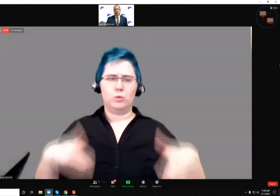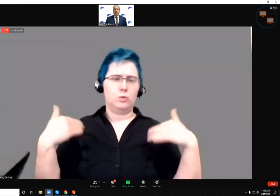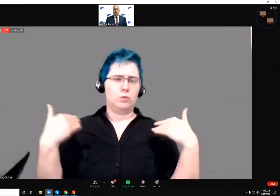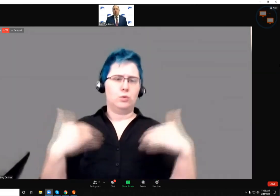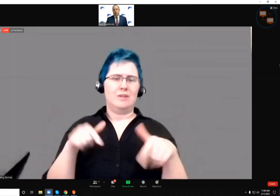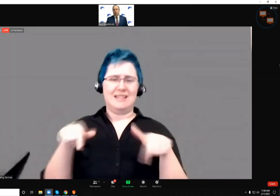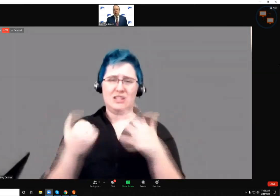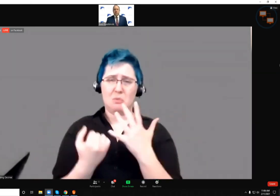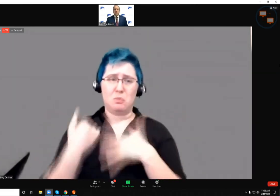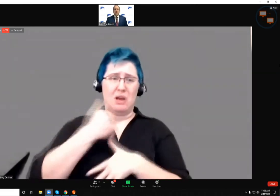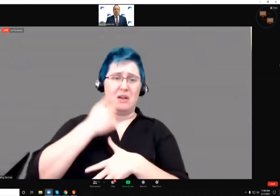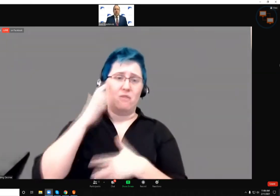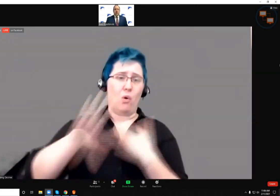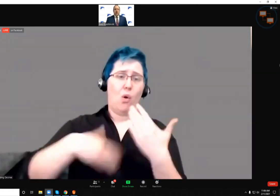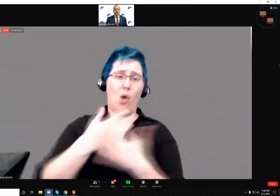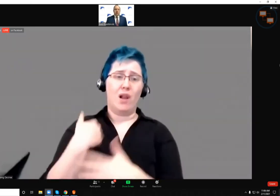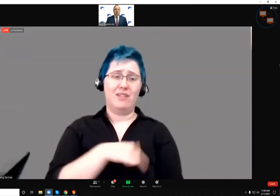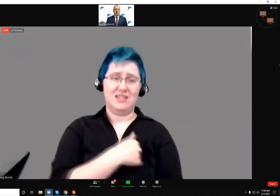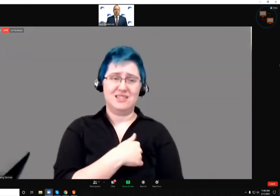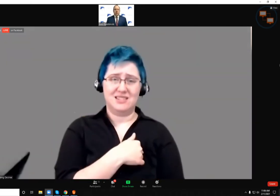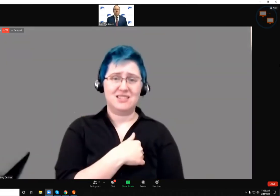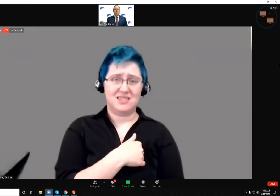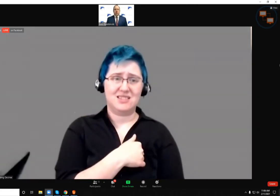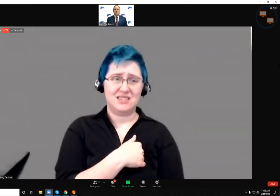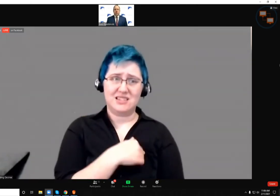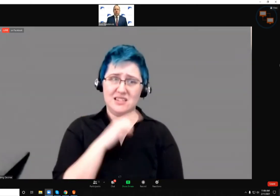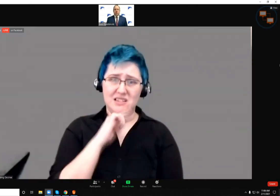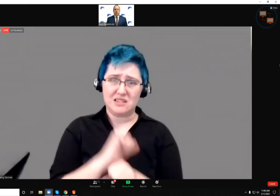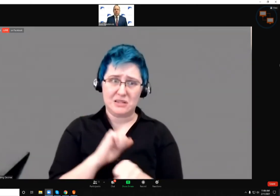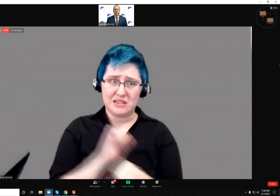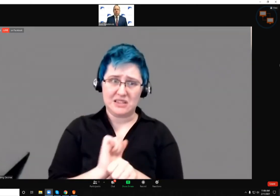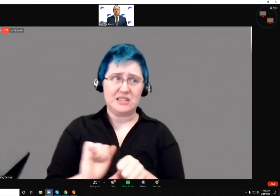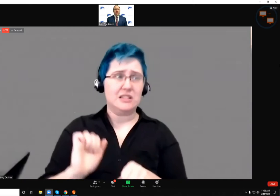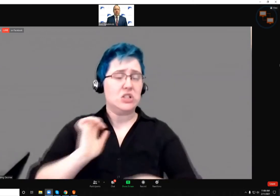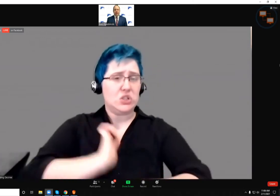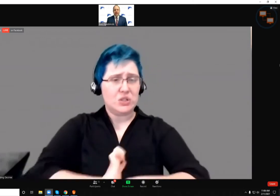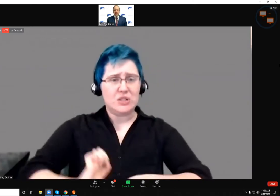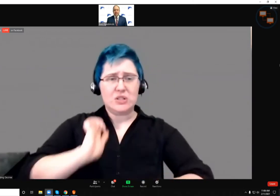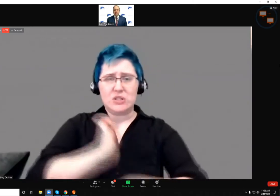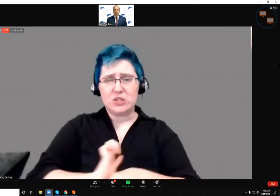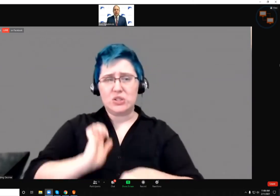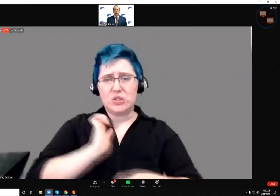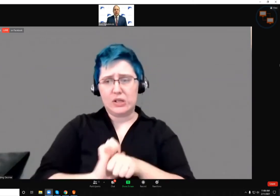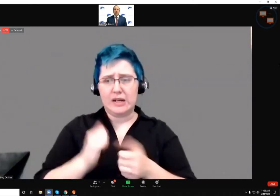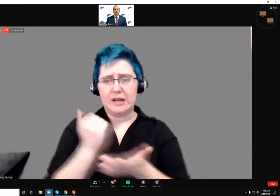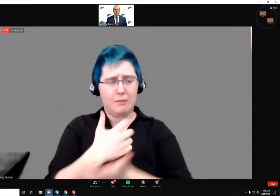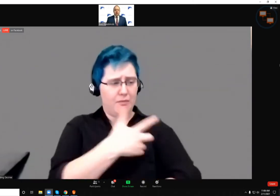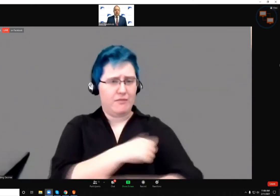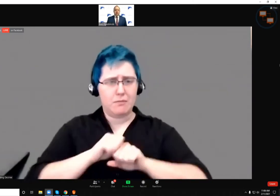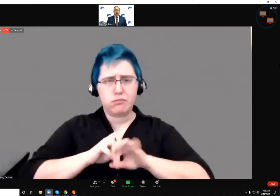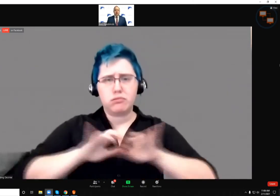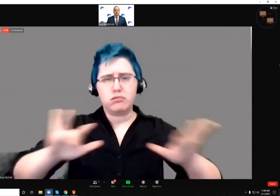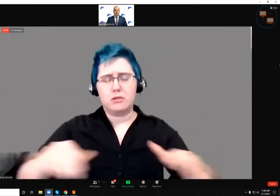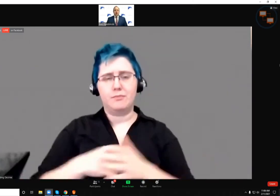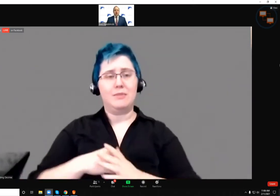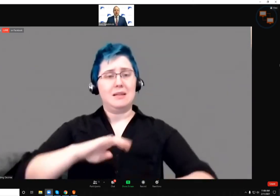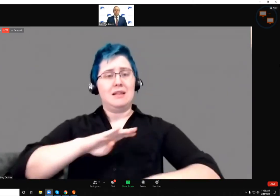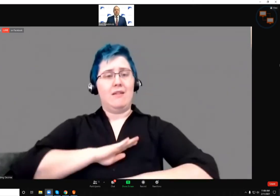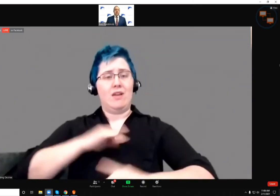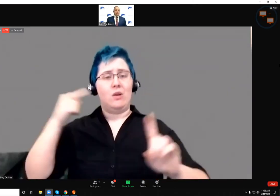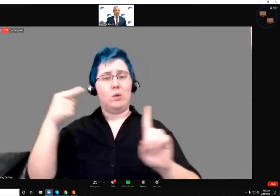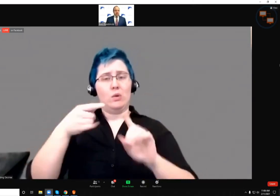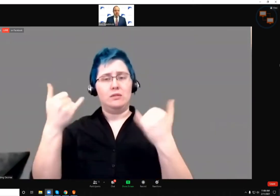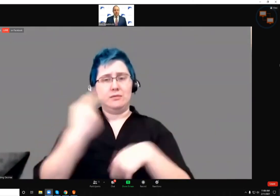priority for all of us that are, that are working in, in, in the, the rollout of the vaccine. To meet the goal today, we are